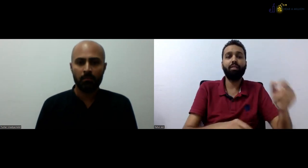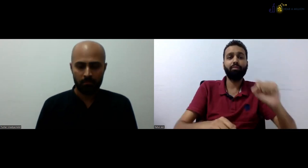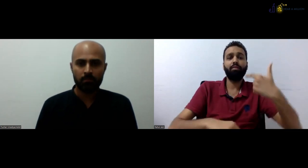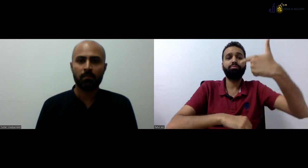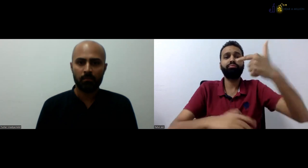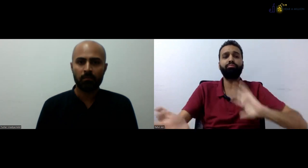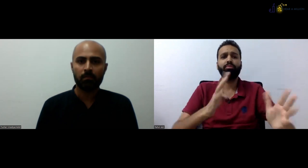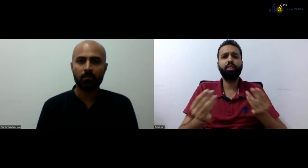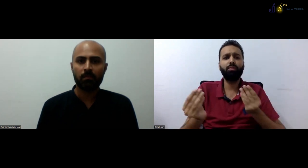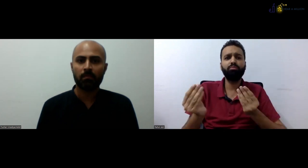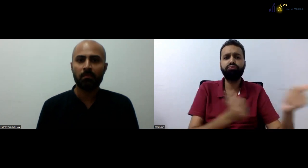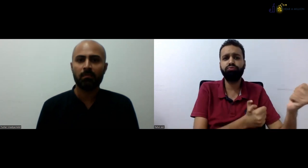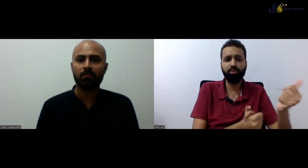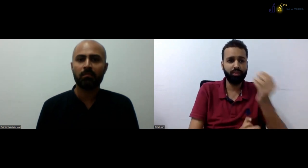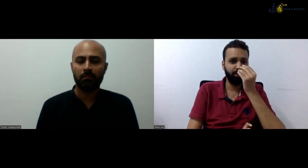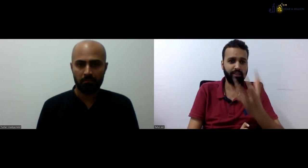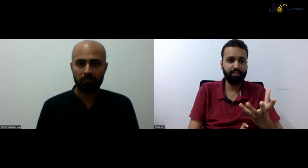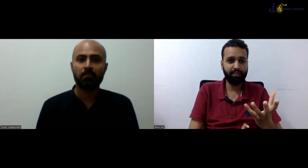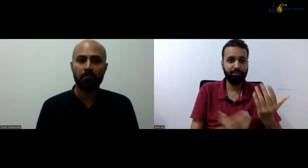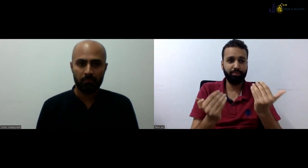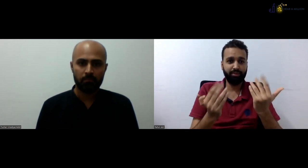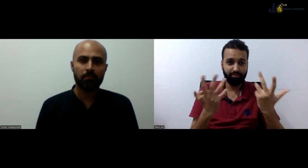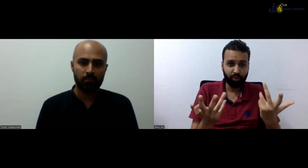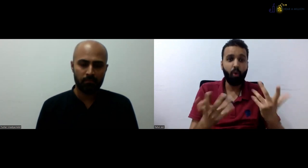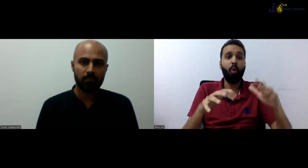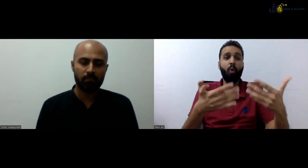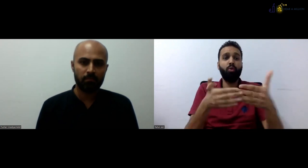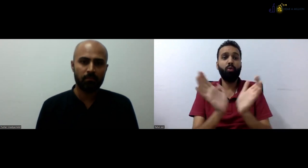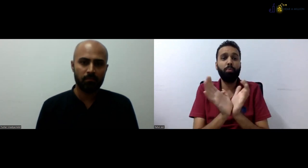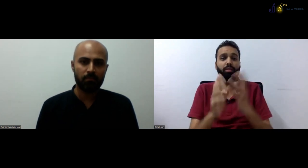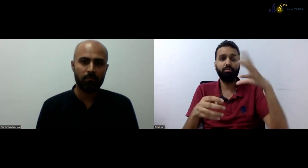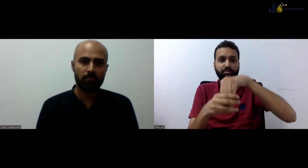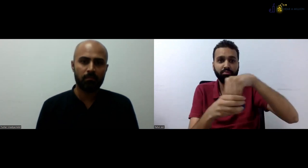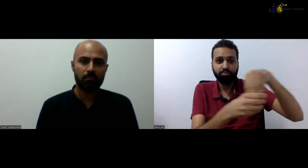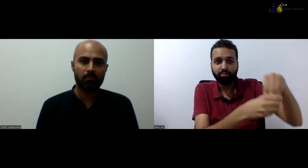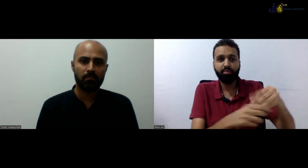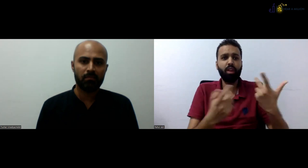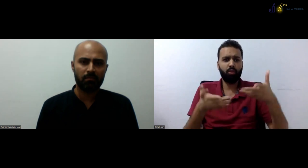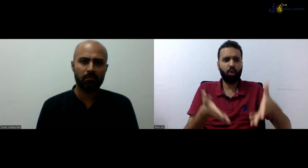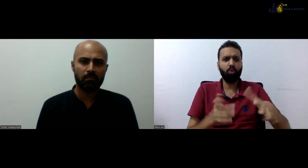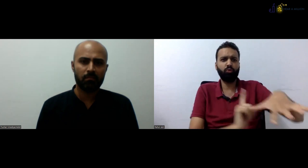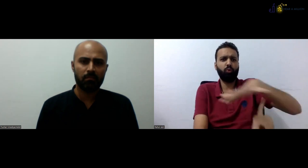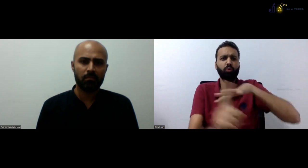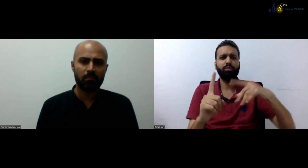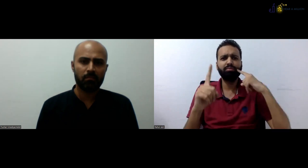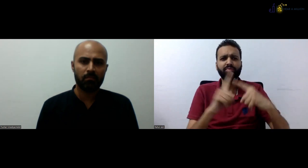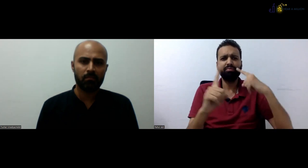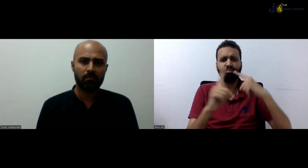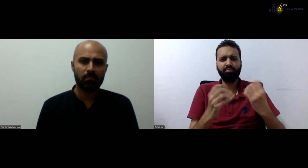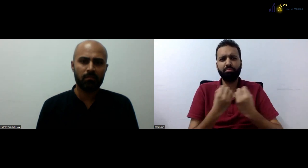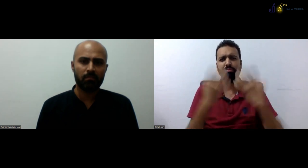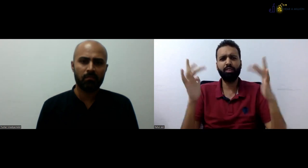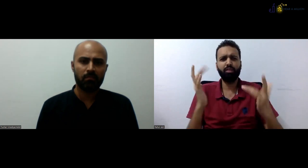And if there are ISL teachers who start translating technical matter, there'll be more deaf students who can apply in IIT and other technical